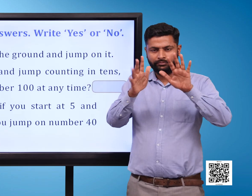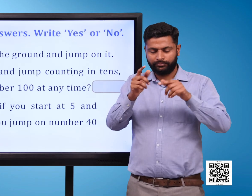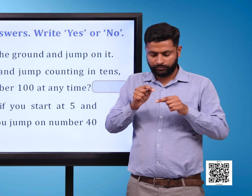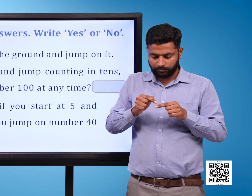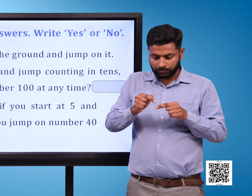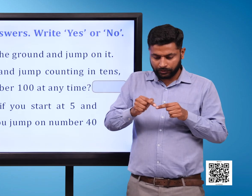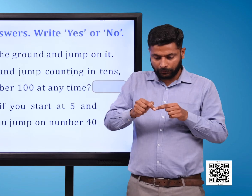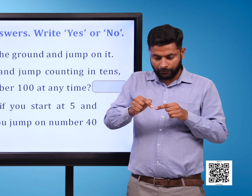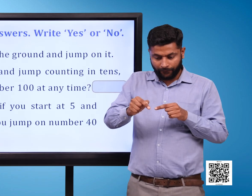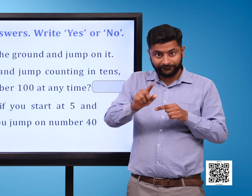Blank